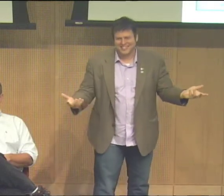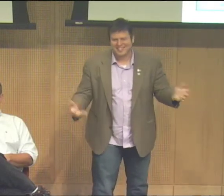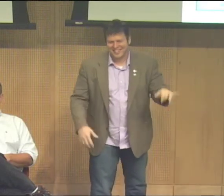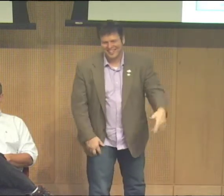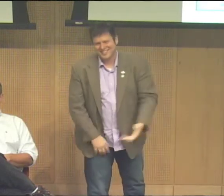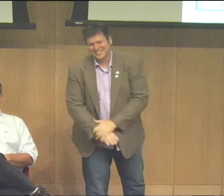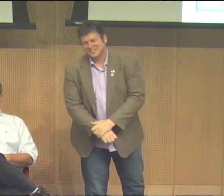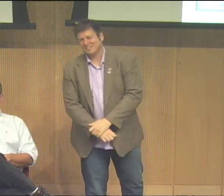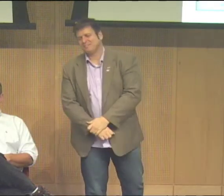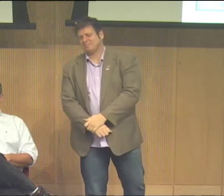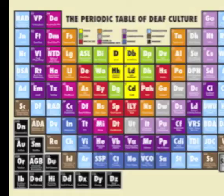So which way do you want to go?